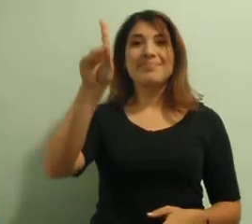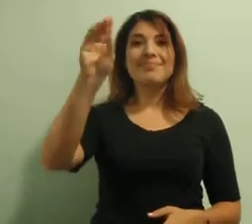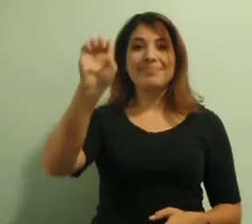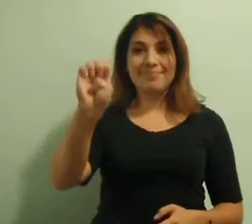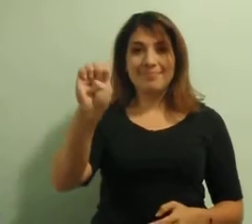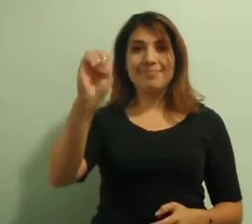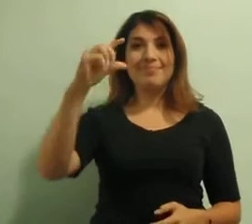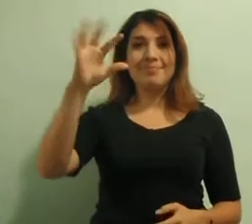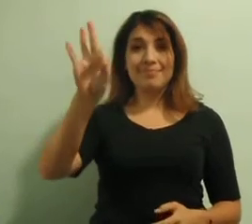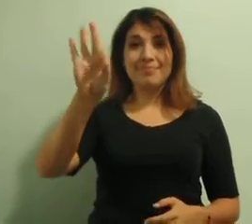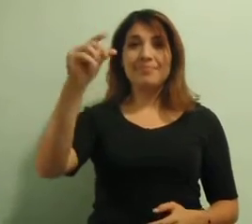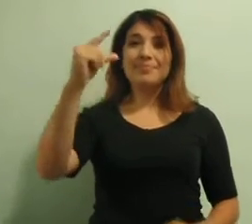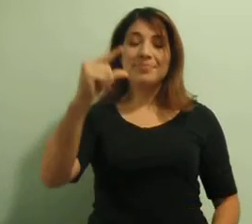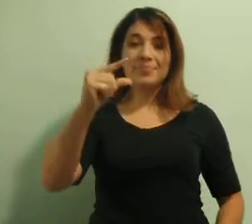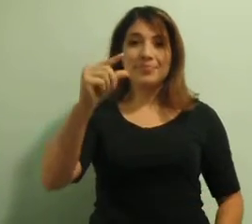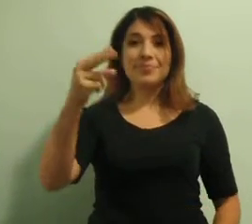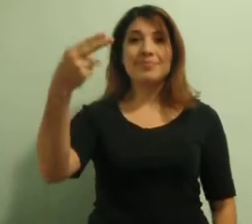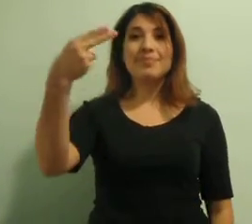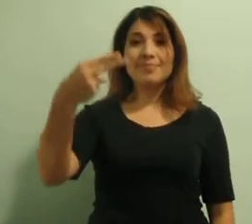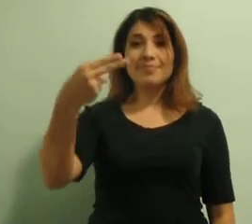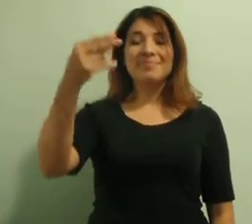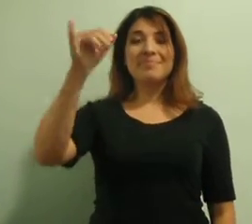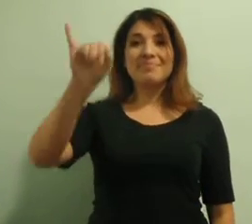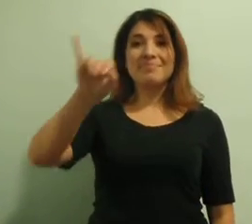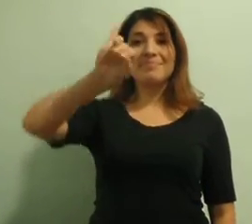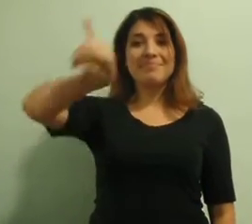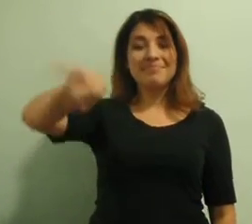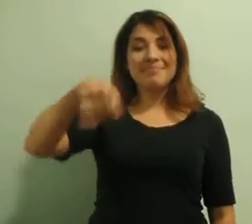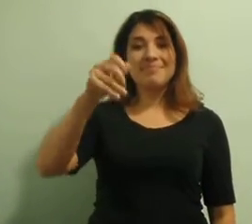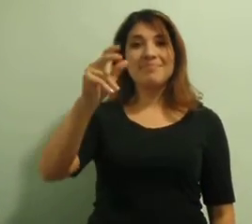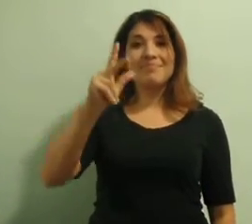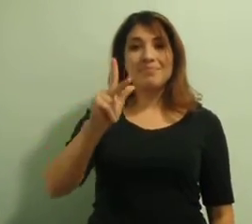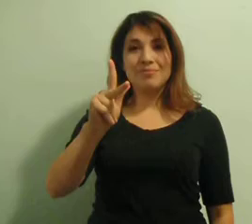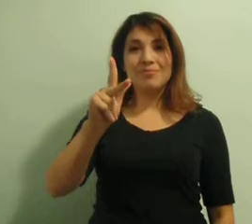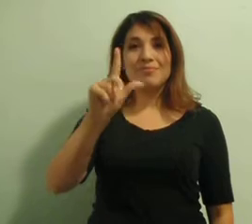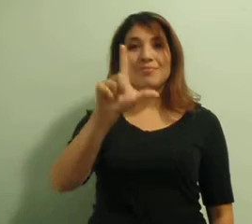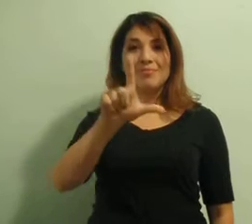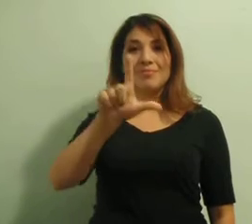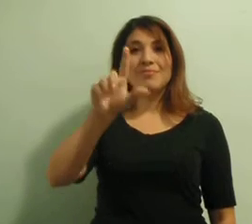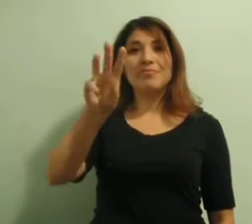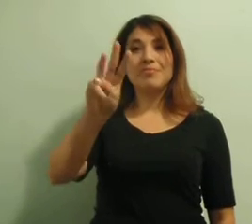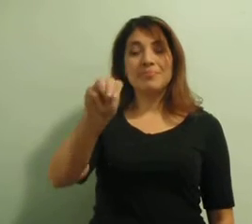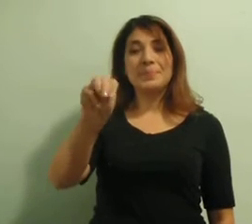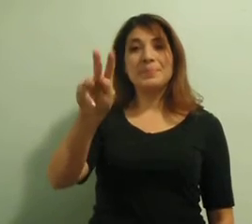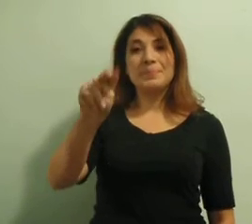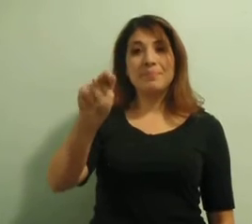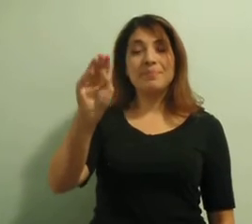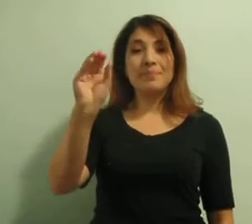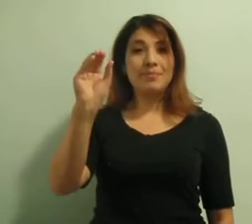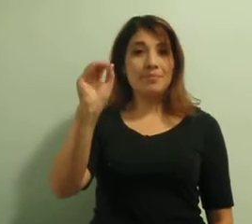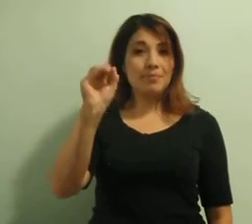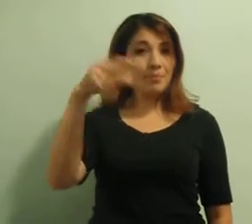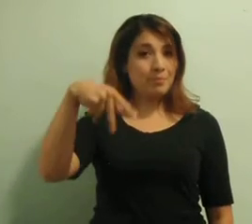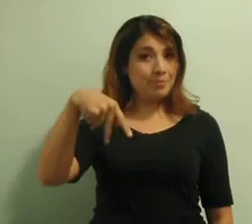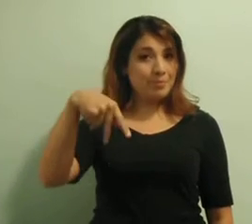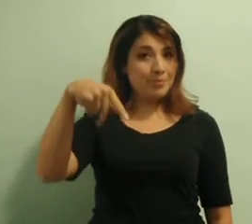D, E, F, G, H, I, J, K, L, N, N, O, P,